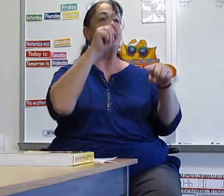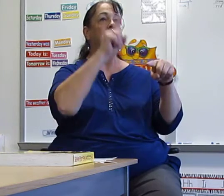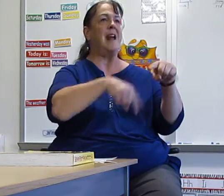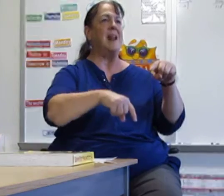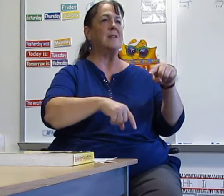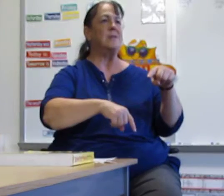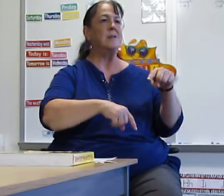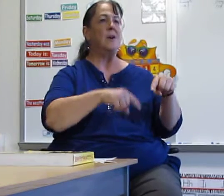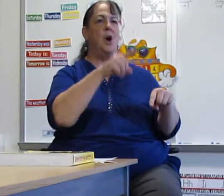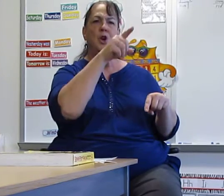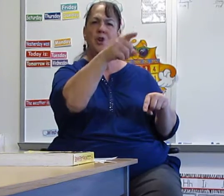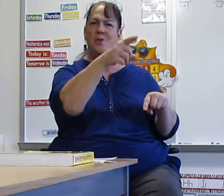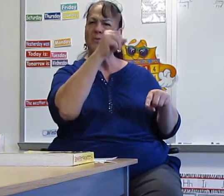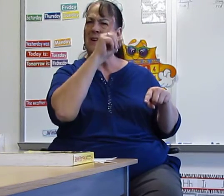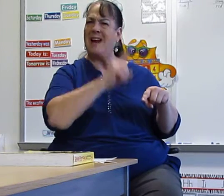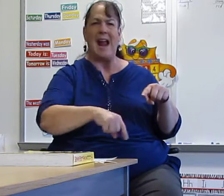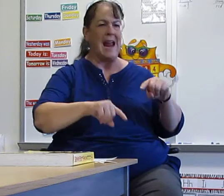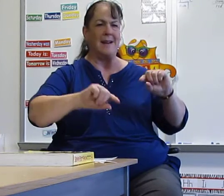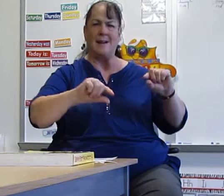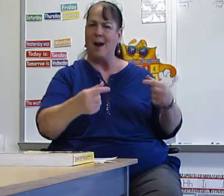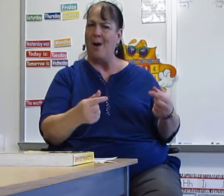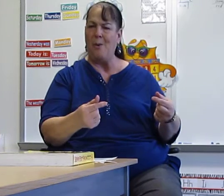can't. You can't go.